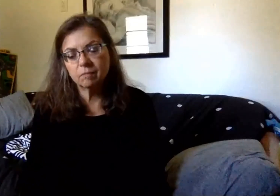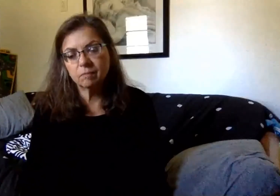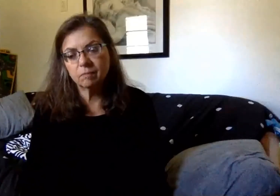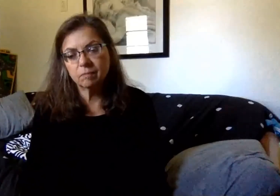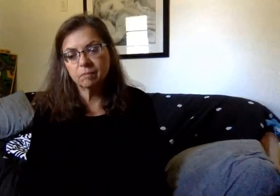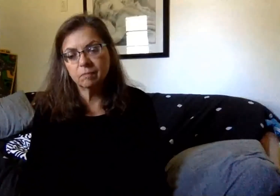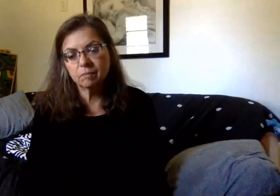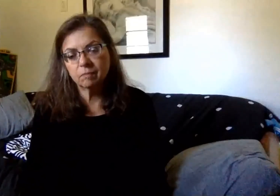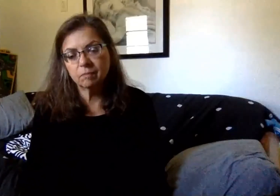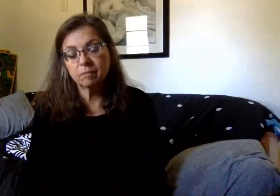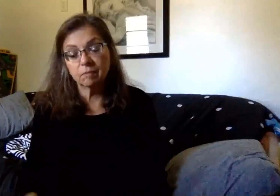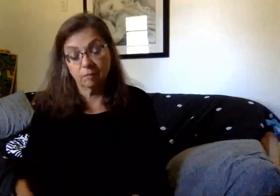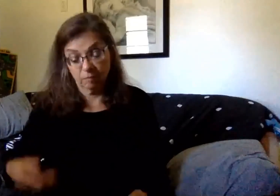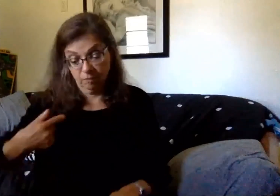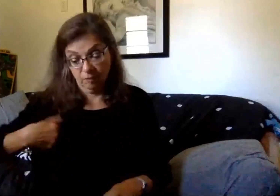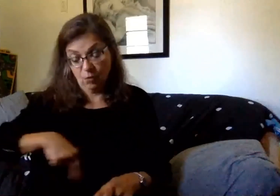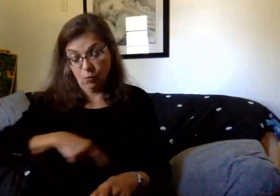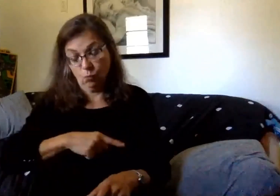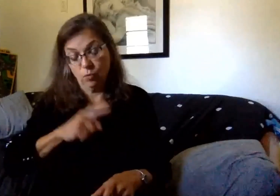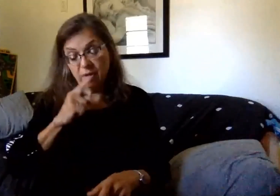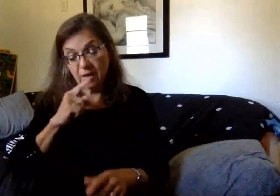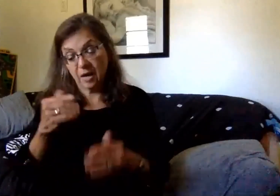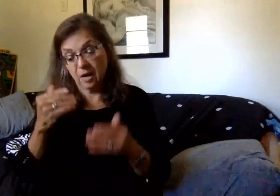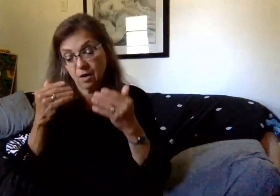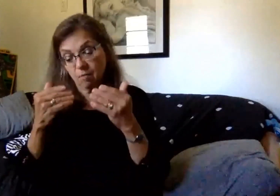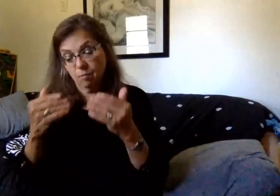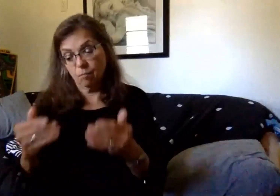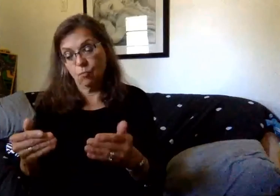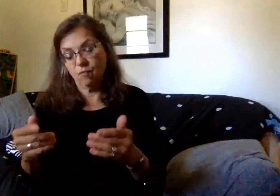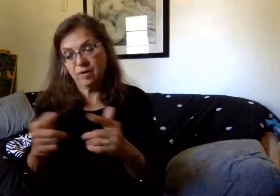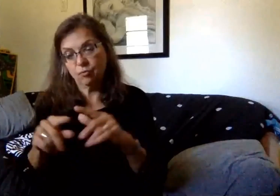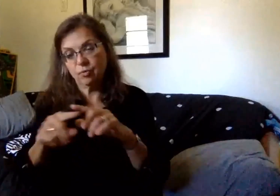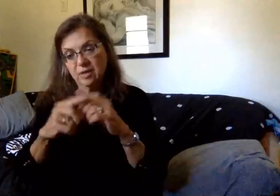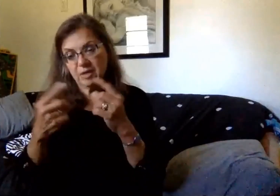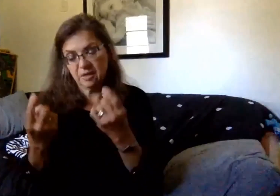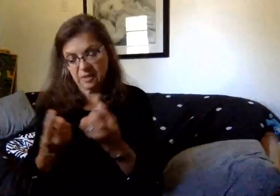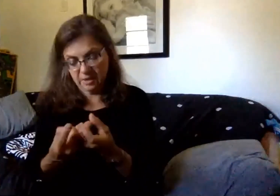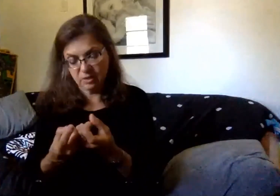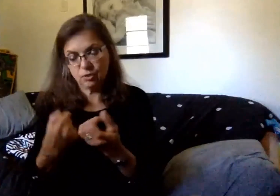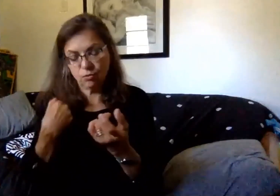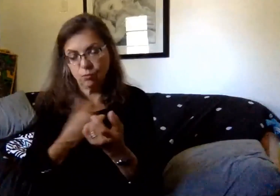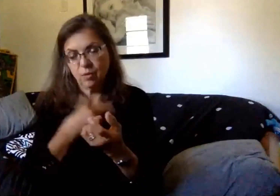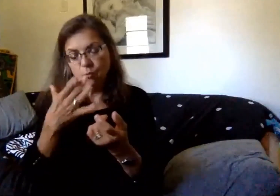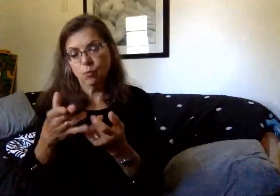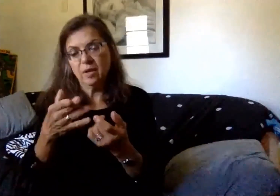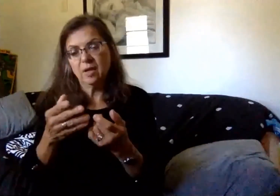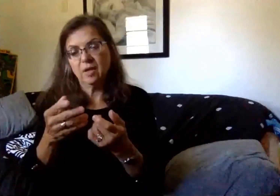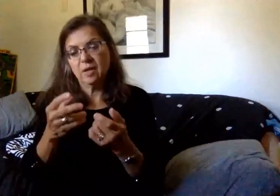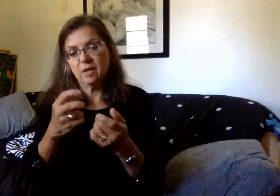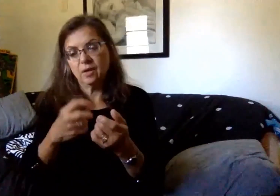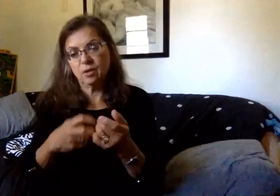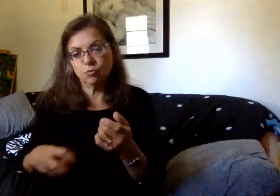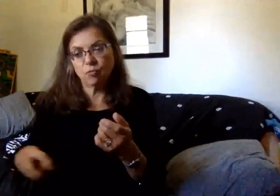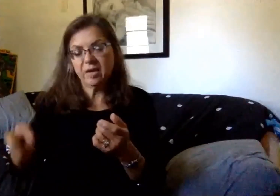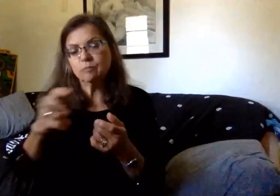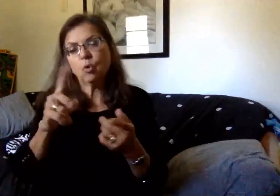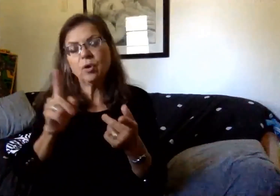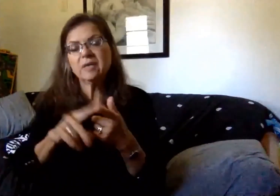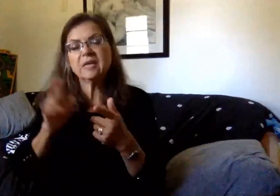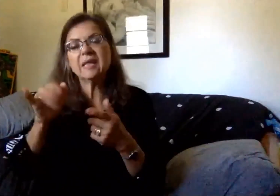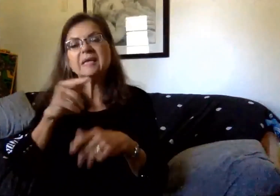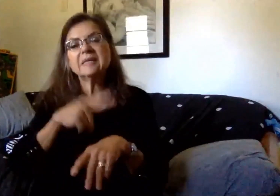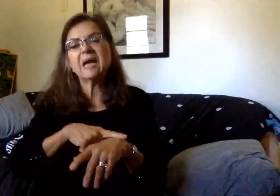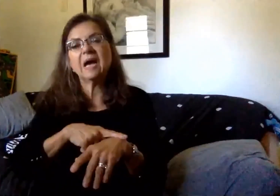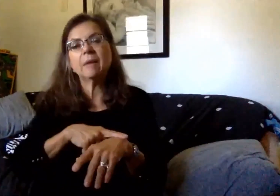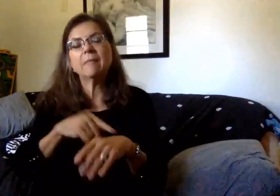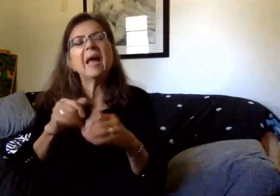So we are moving into the district shortly after school year. We will be transporting up until that time. How quickly